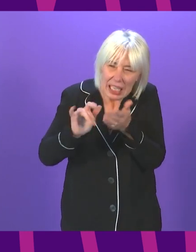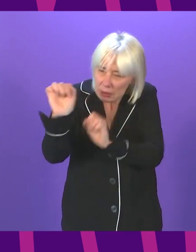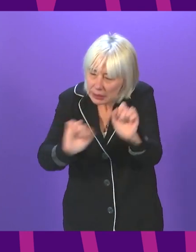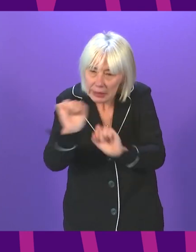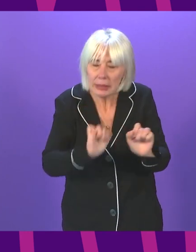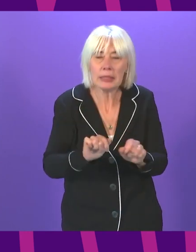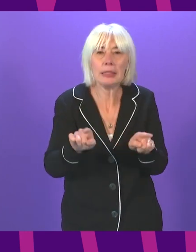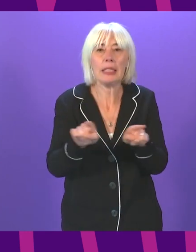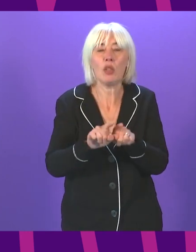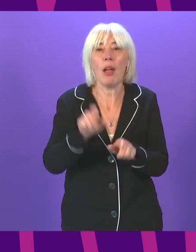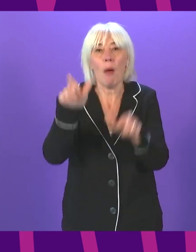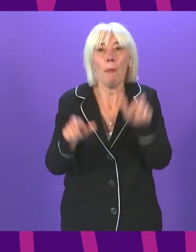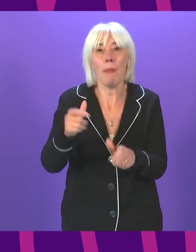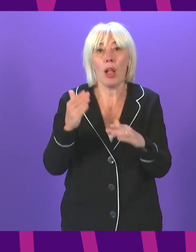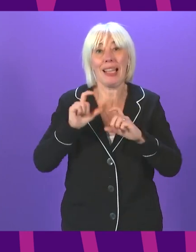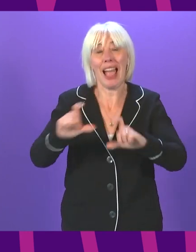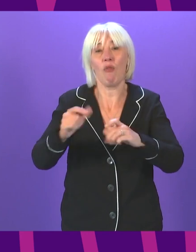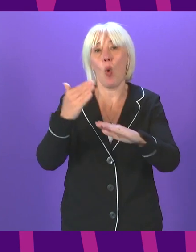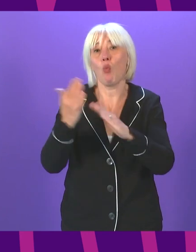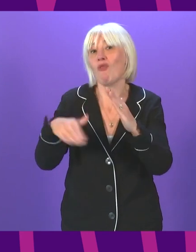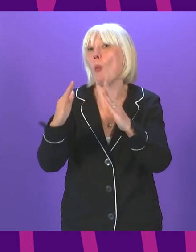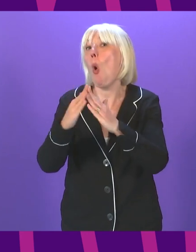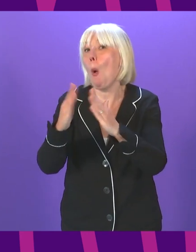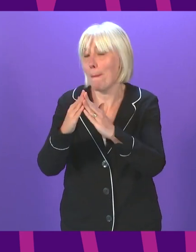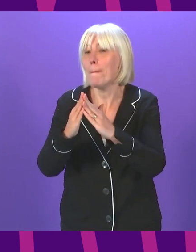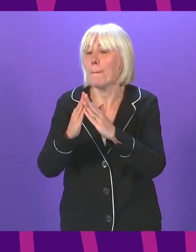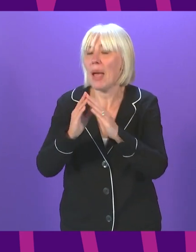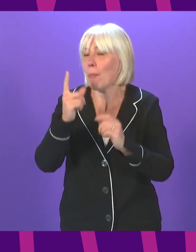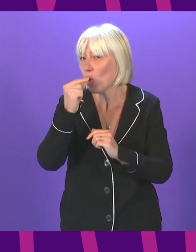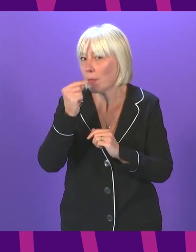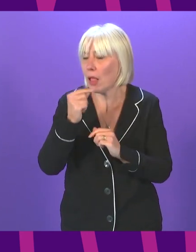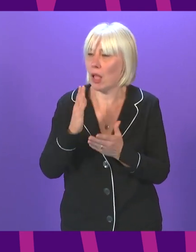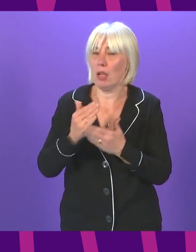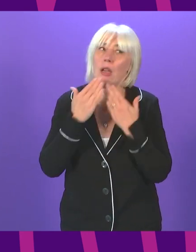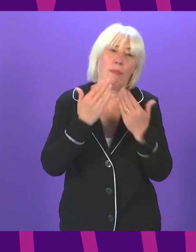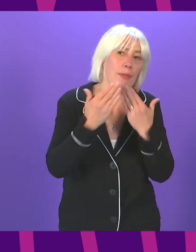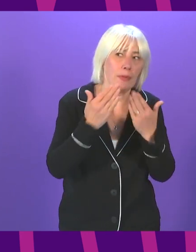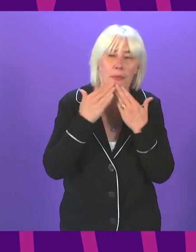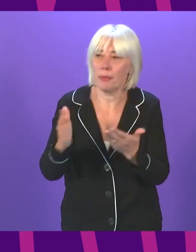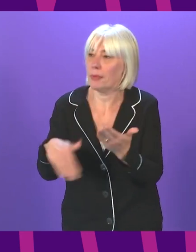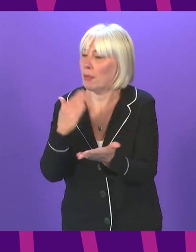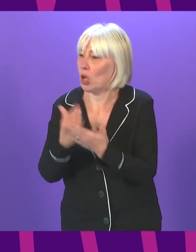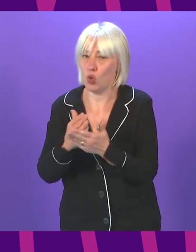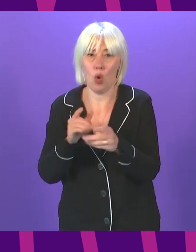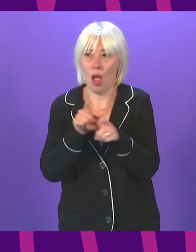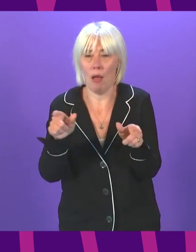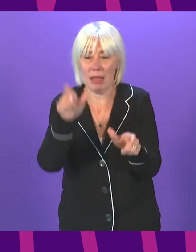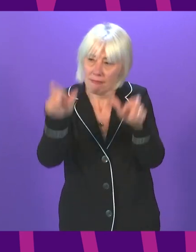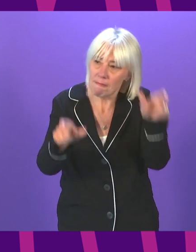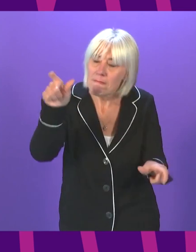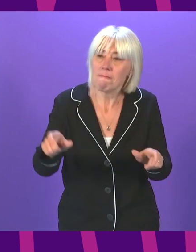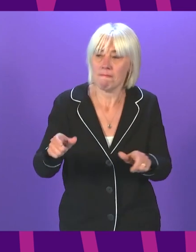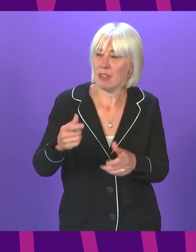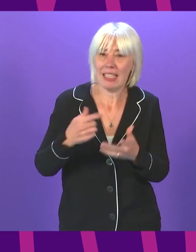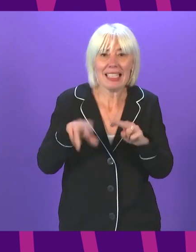working where possible. I am very grateful to businesses across the country for the efforts being made to keep staff and customers safe. And I particularly grateful